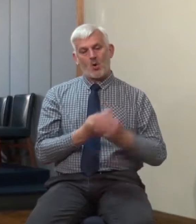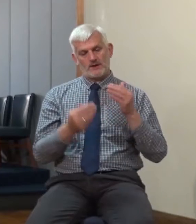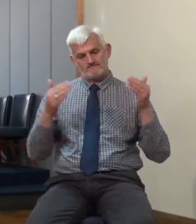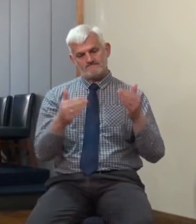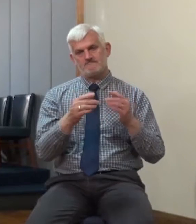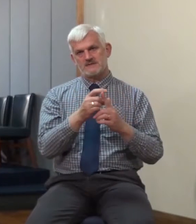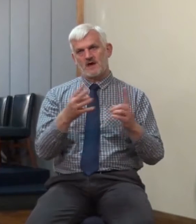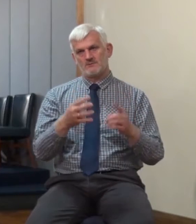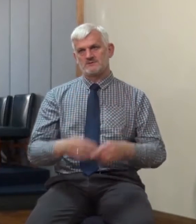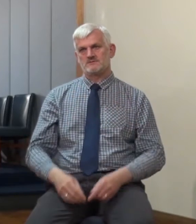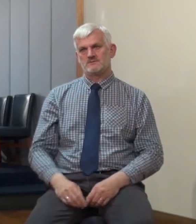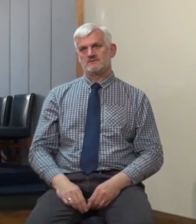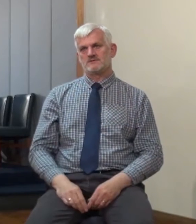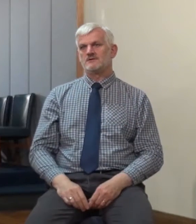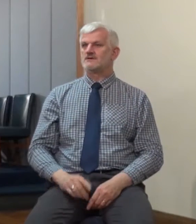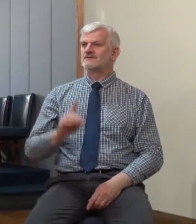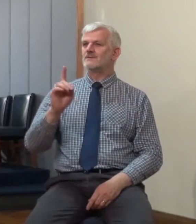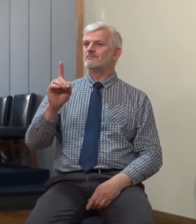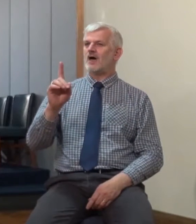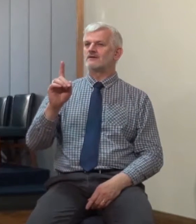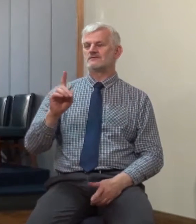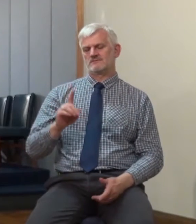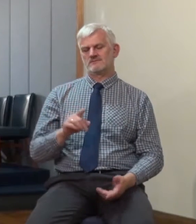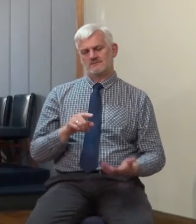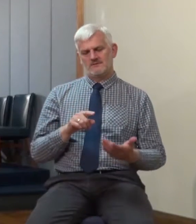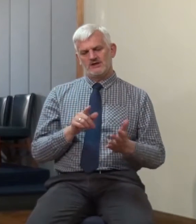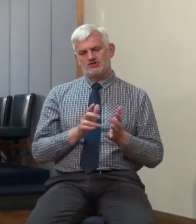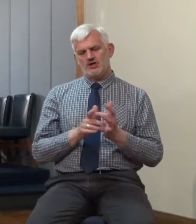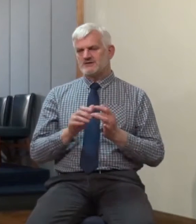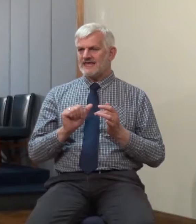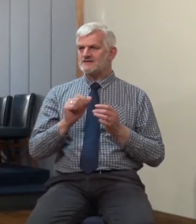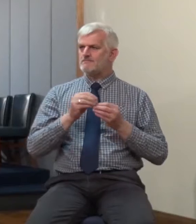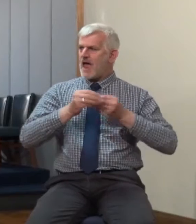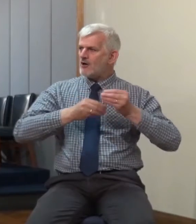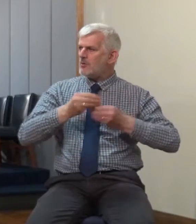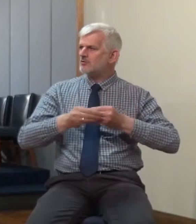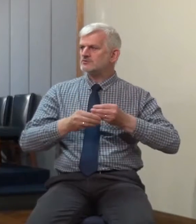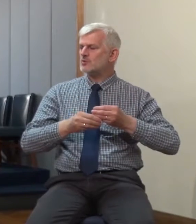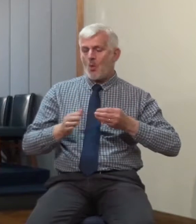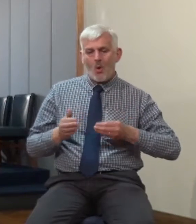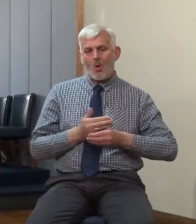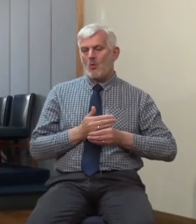all the parables are equally suitable for all people born, and they all